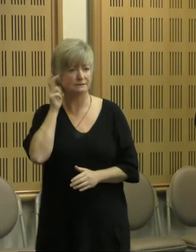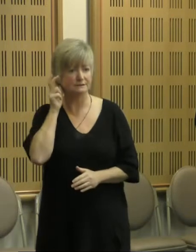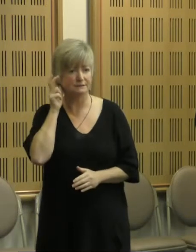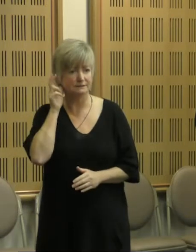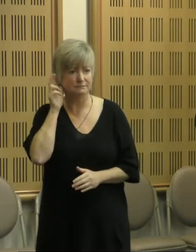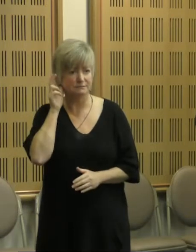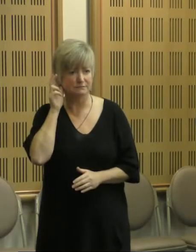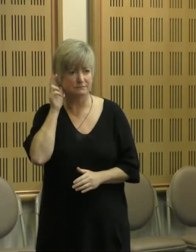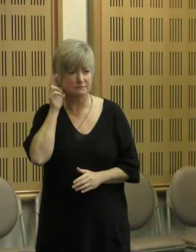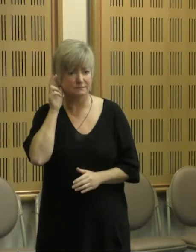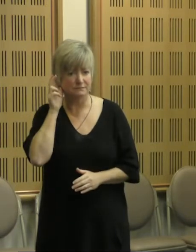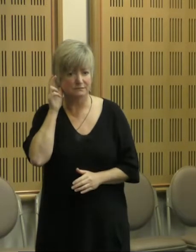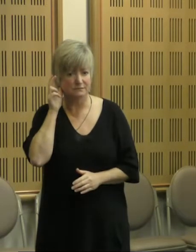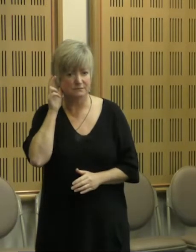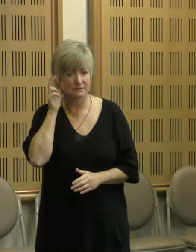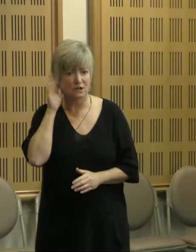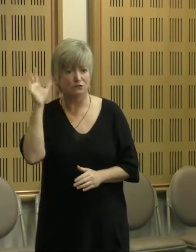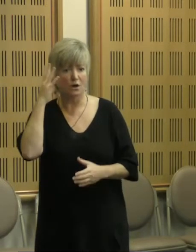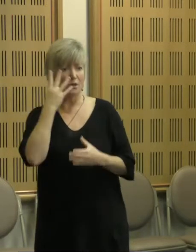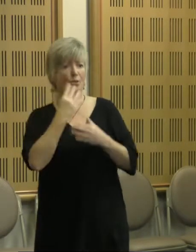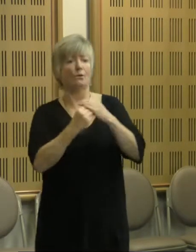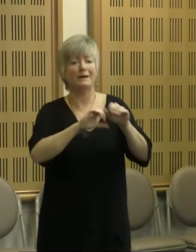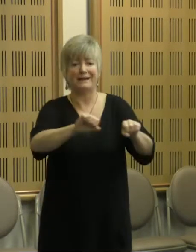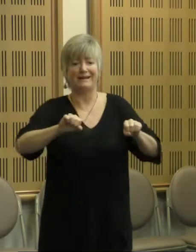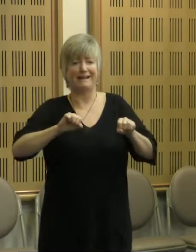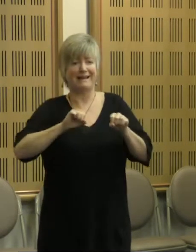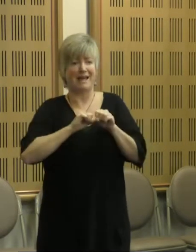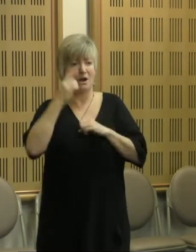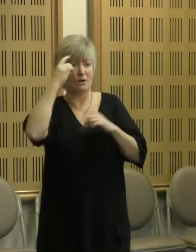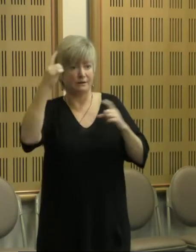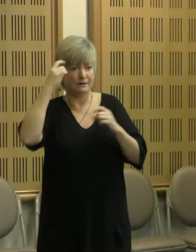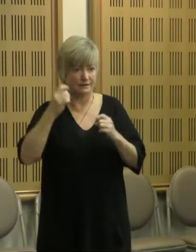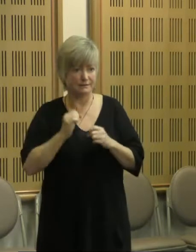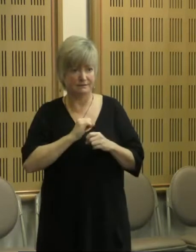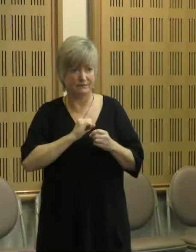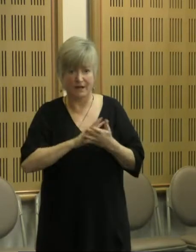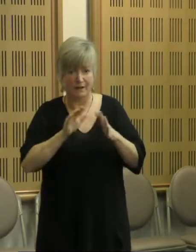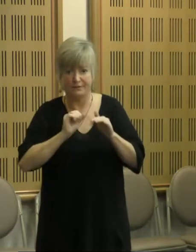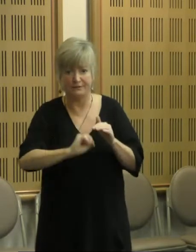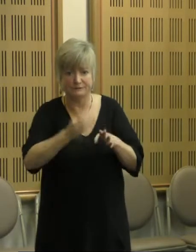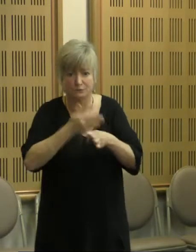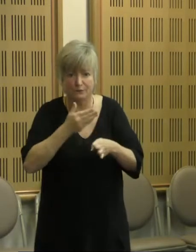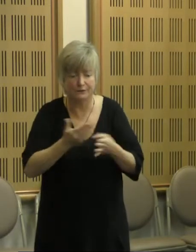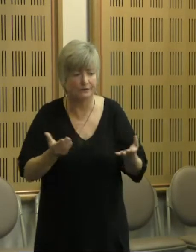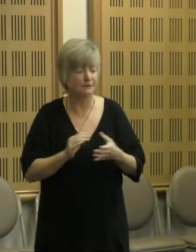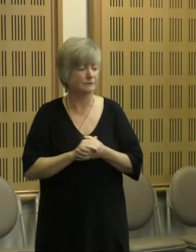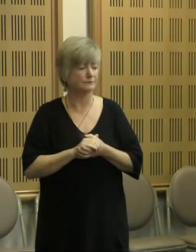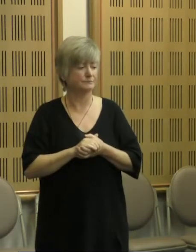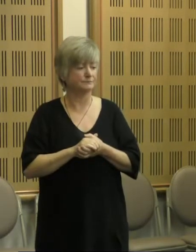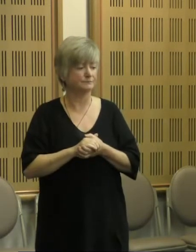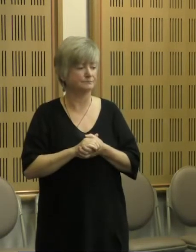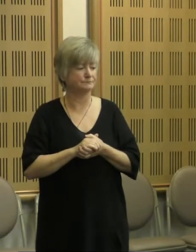not be sort of caught in our own constructs about how to do this kind of work? And something we